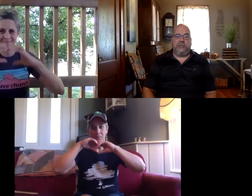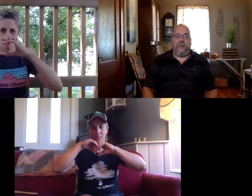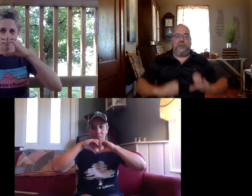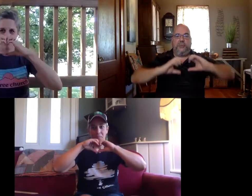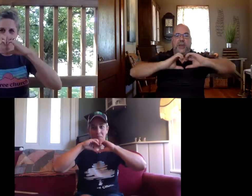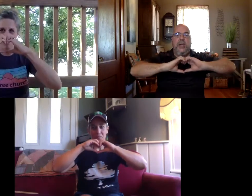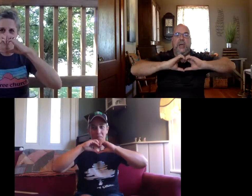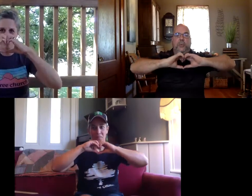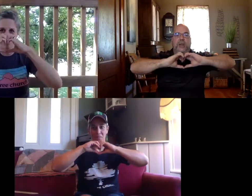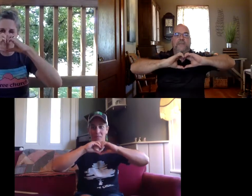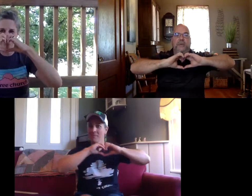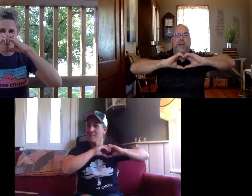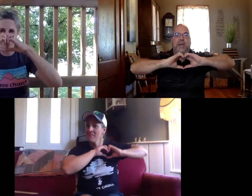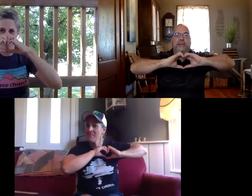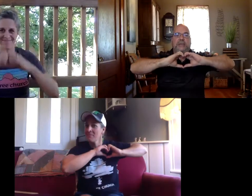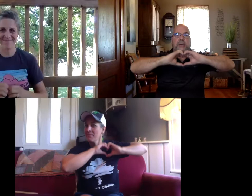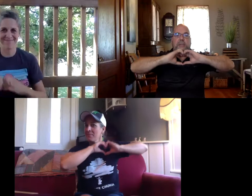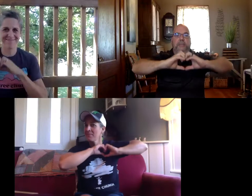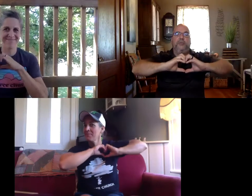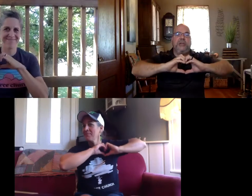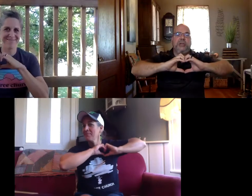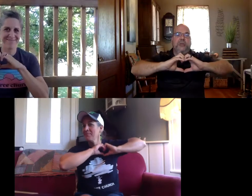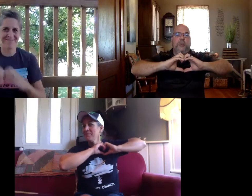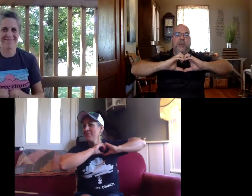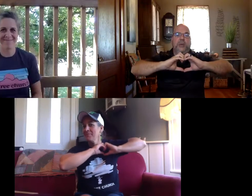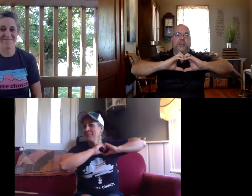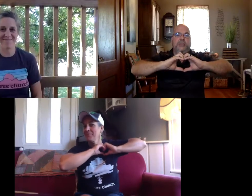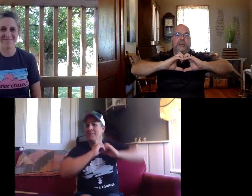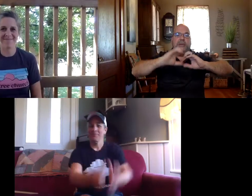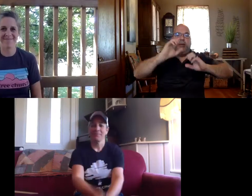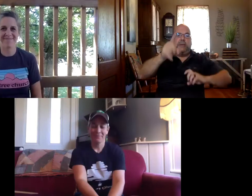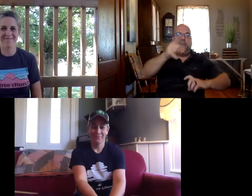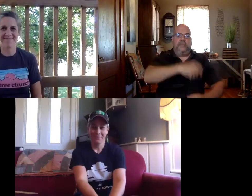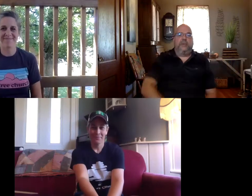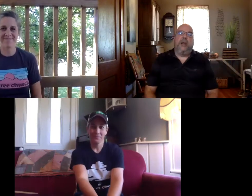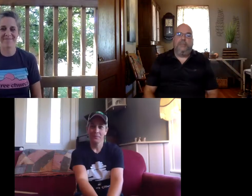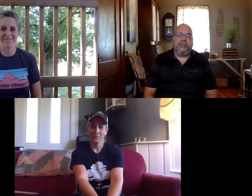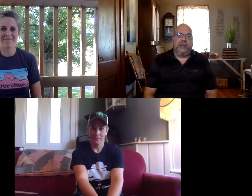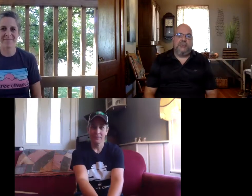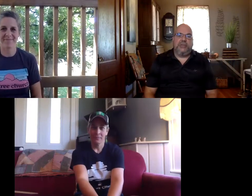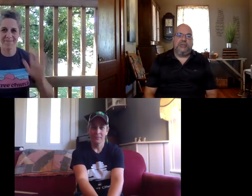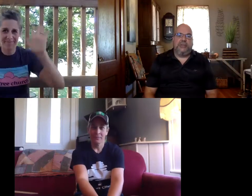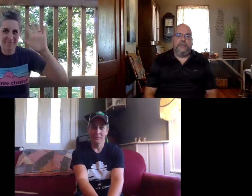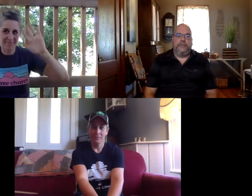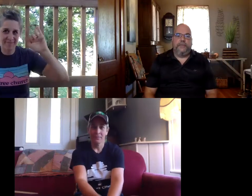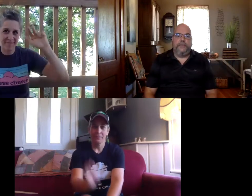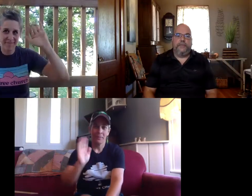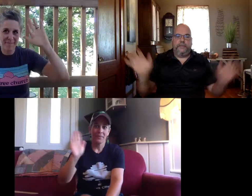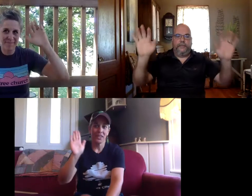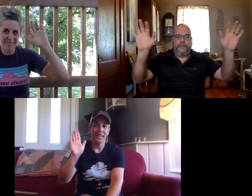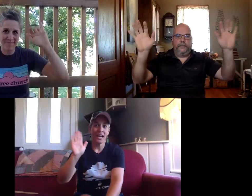ephesians 4 3 we love you guys treat each other the way you want to be treated god bless you guys we'll see you soon